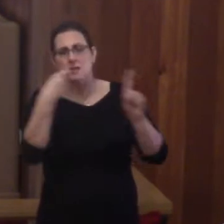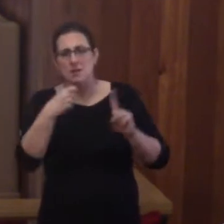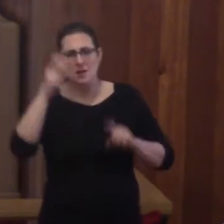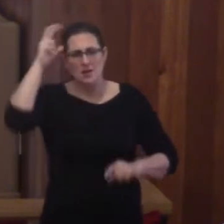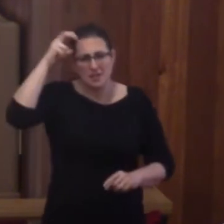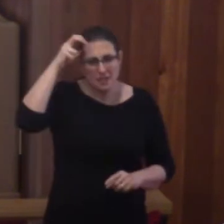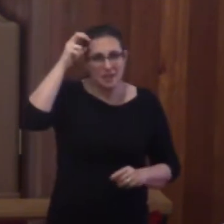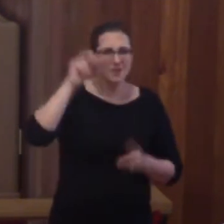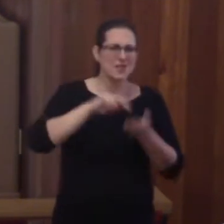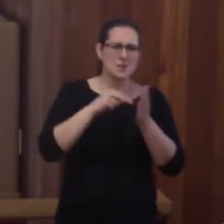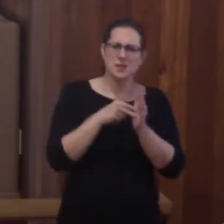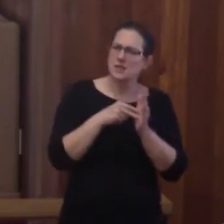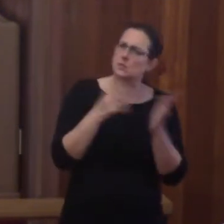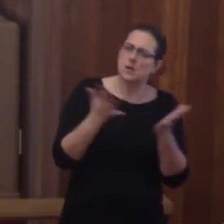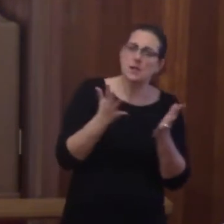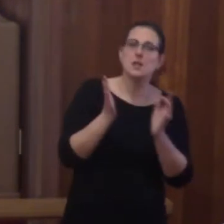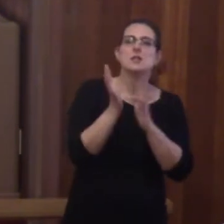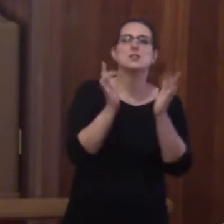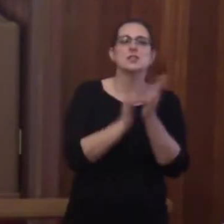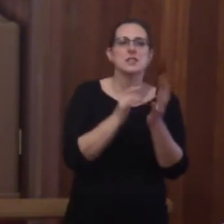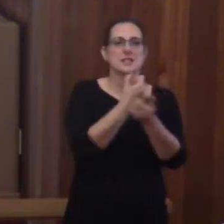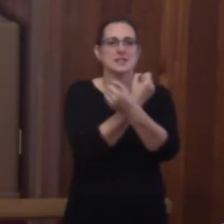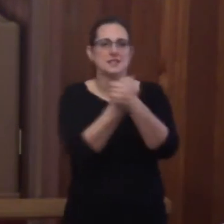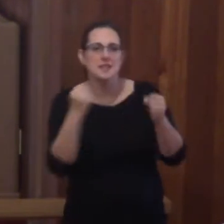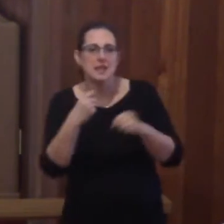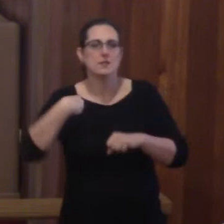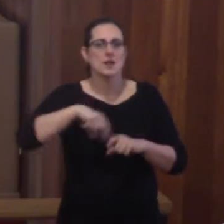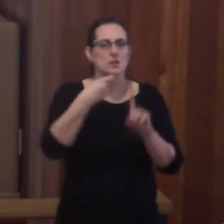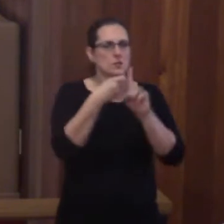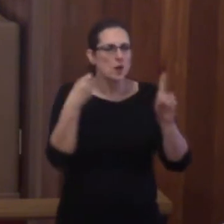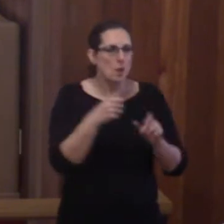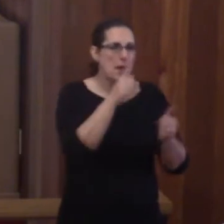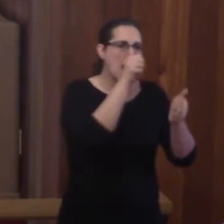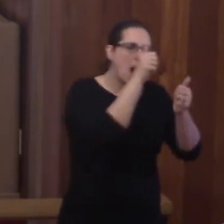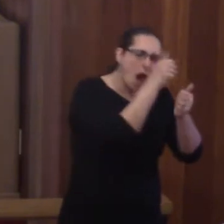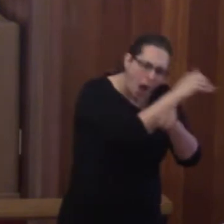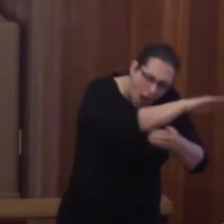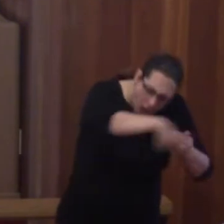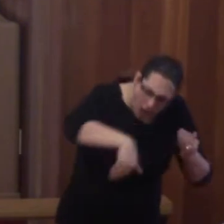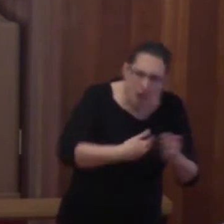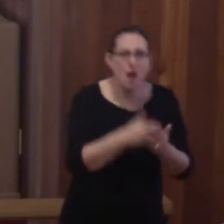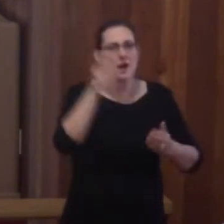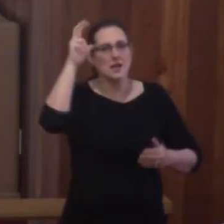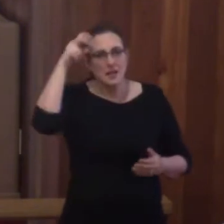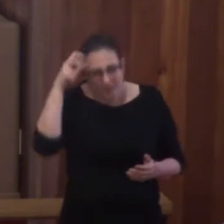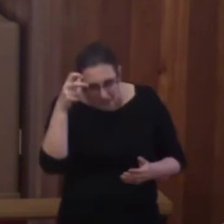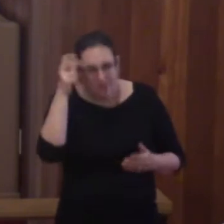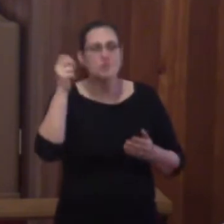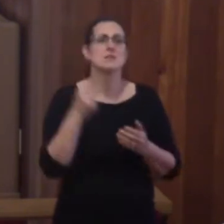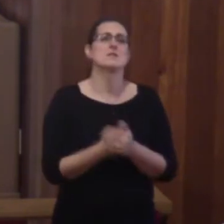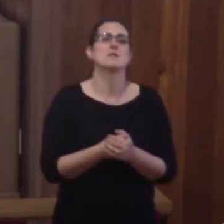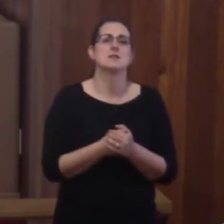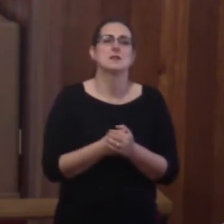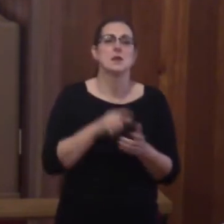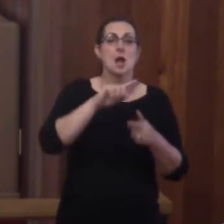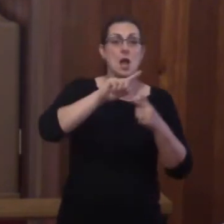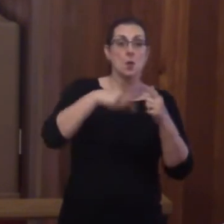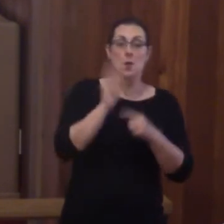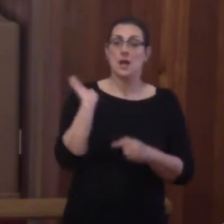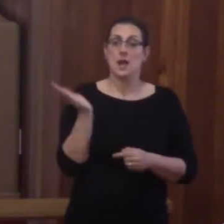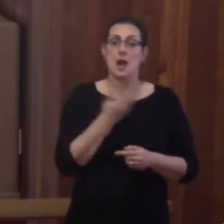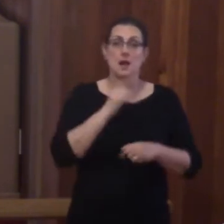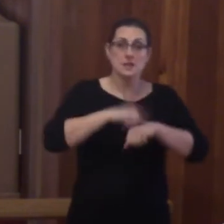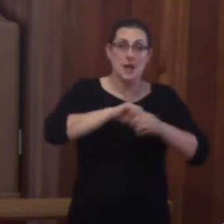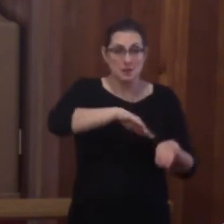that Jesus rescues us from every evil of body and soul, possessions and reputation, and finally, when our last hour